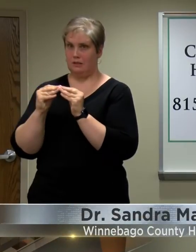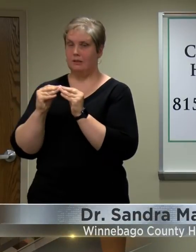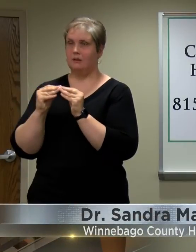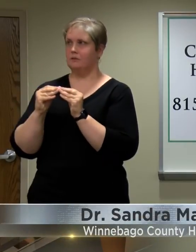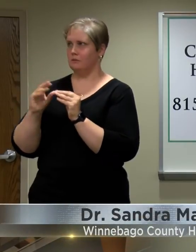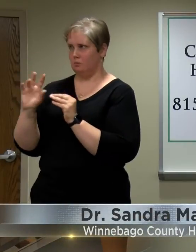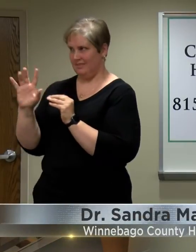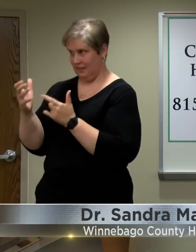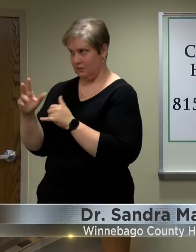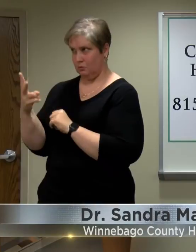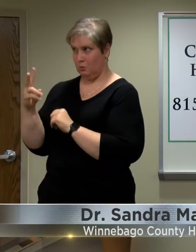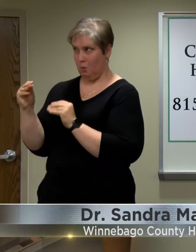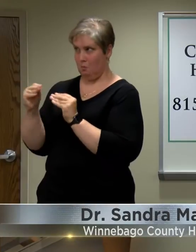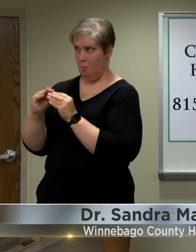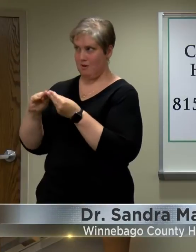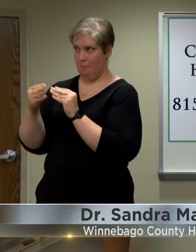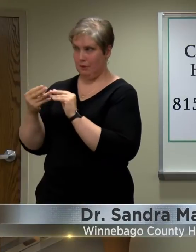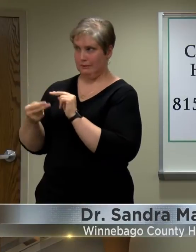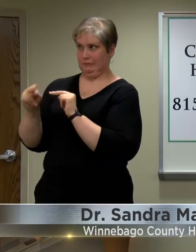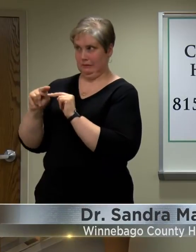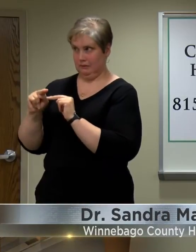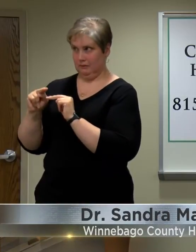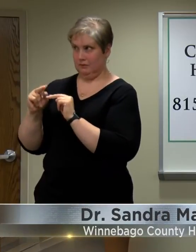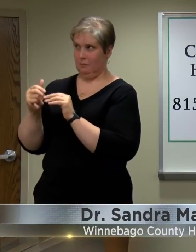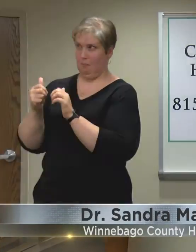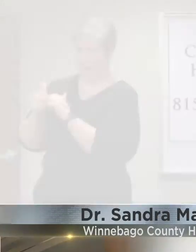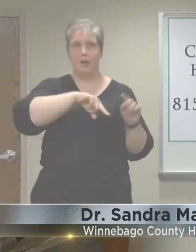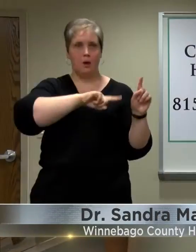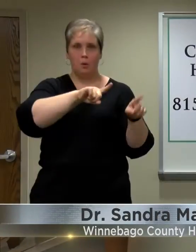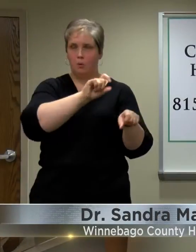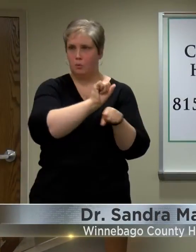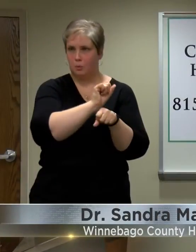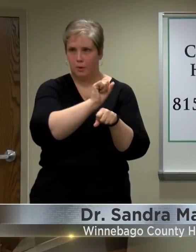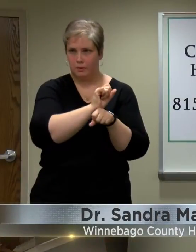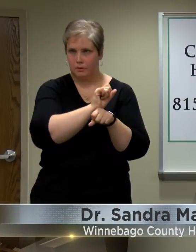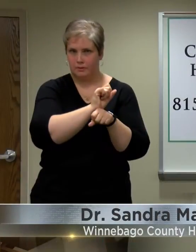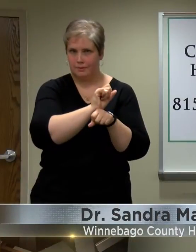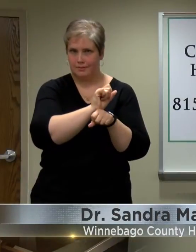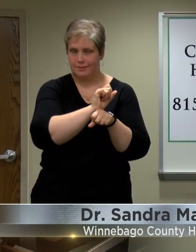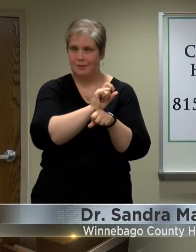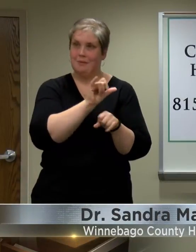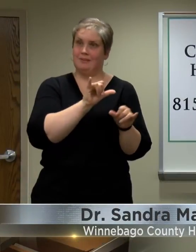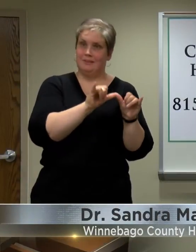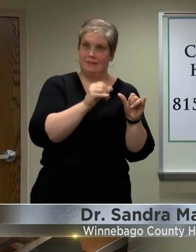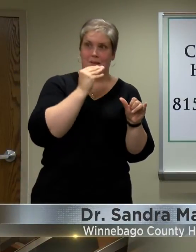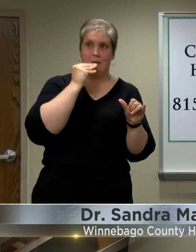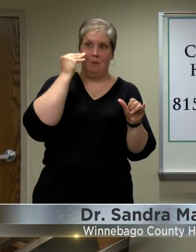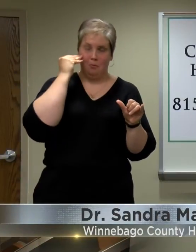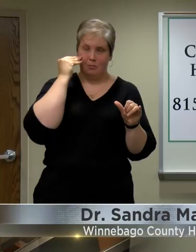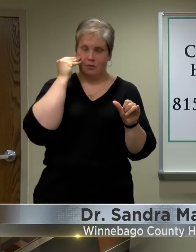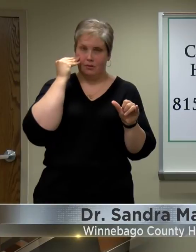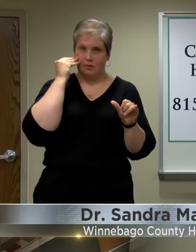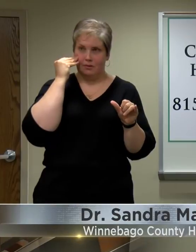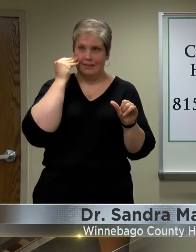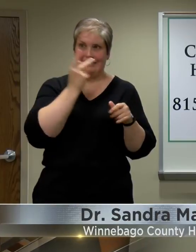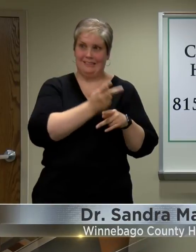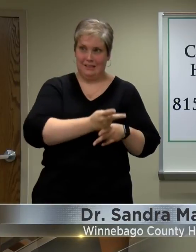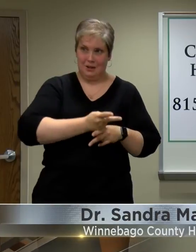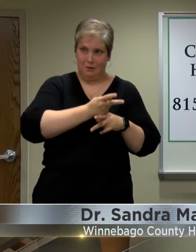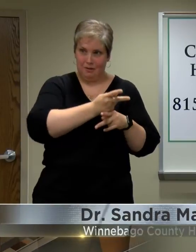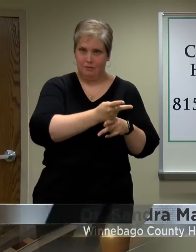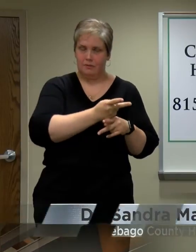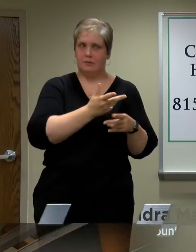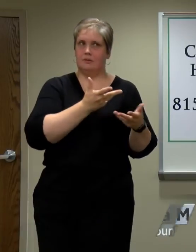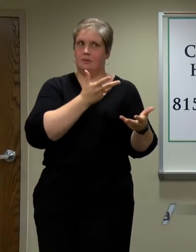We need to step it up if we are serious about this. And we need to make sure that people understand it's not just about the students